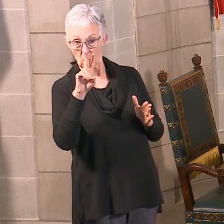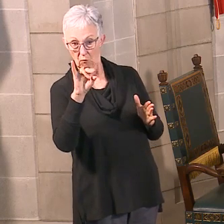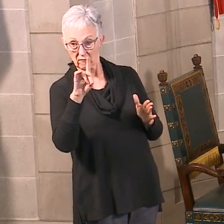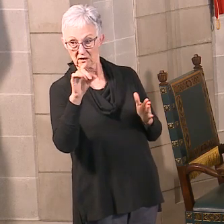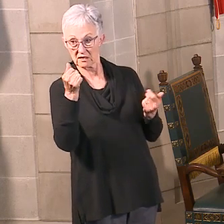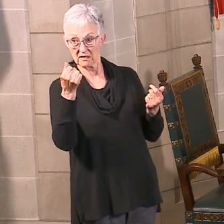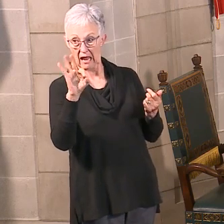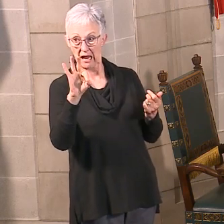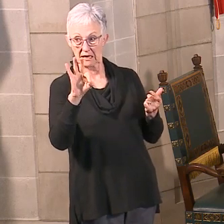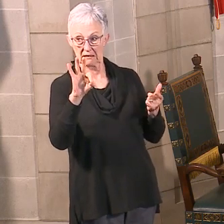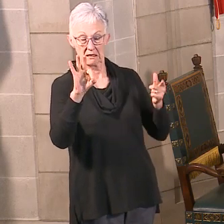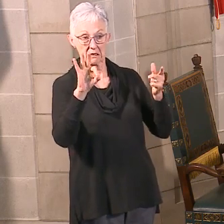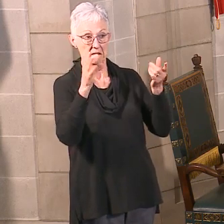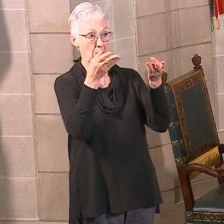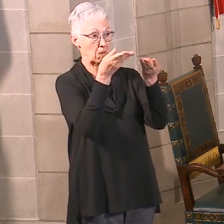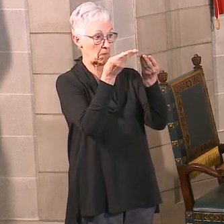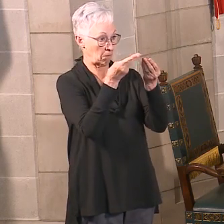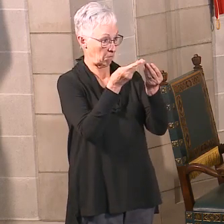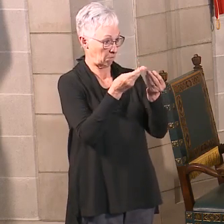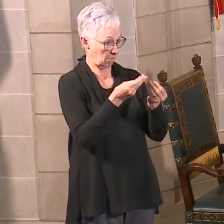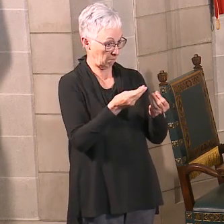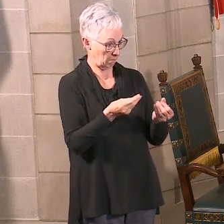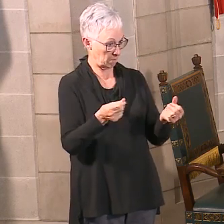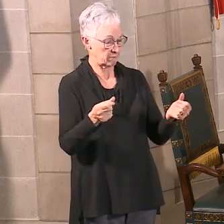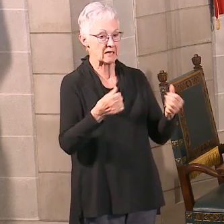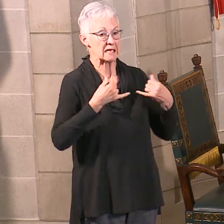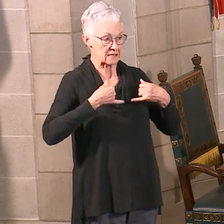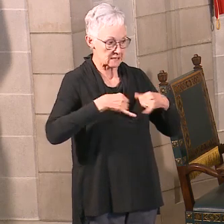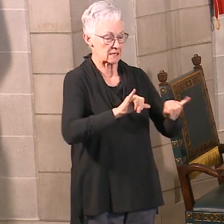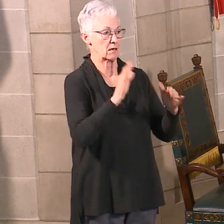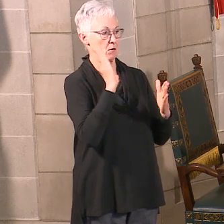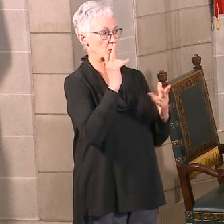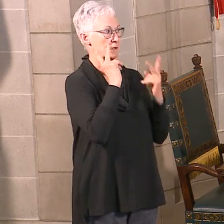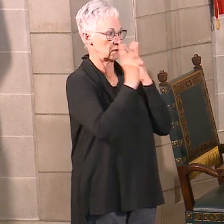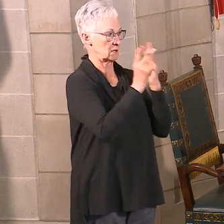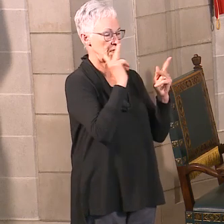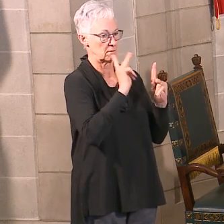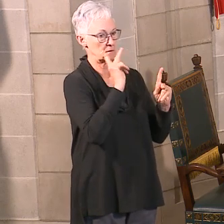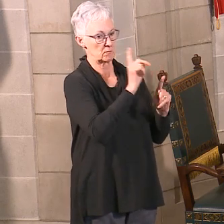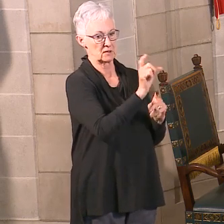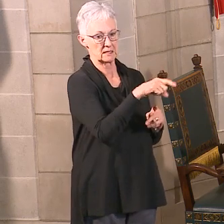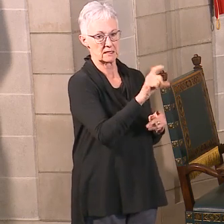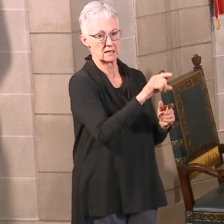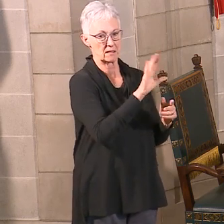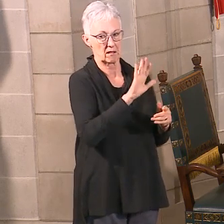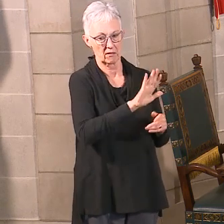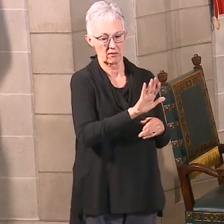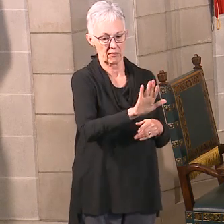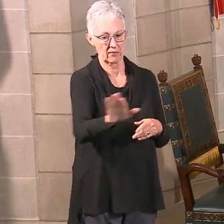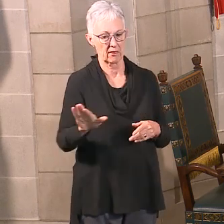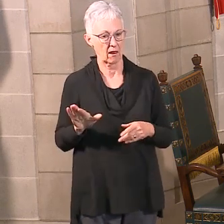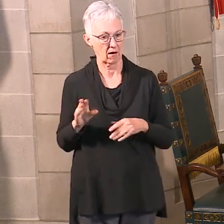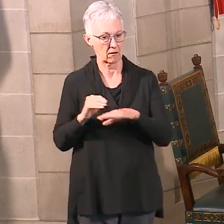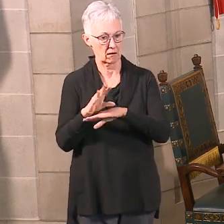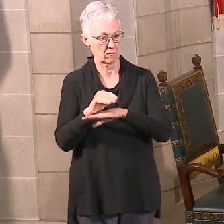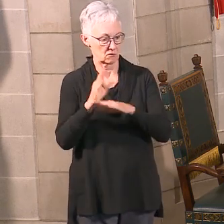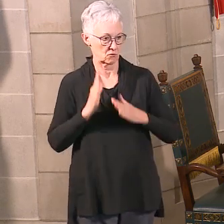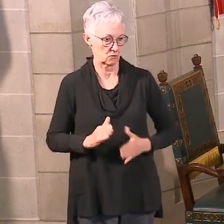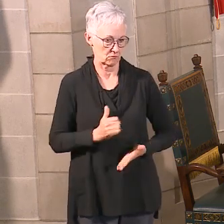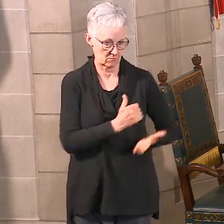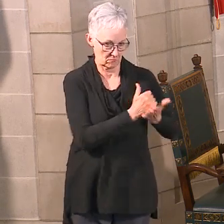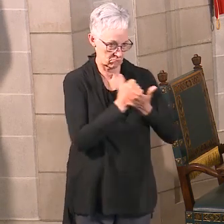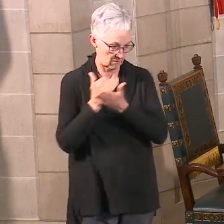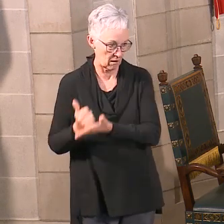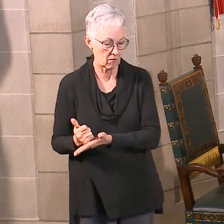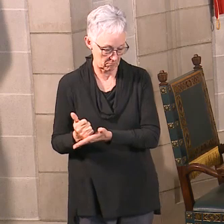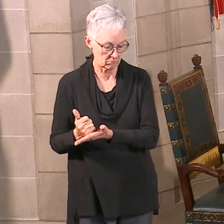increase as we deal with that aftermath. But they don't stop looking for ways to meet their clients' needs. We're supported